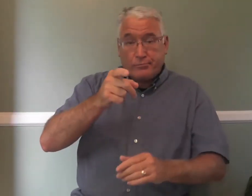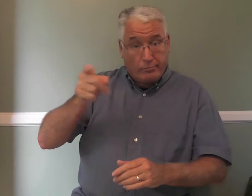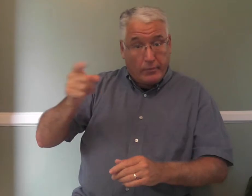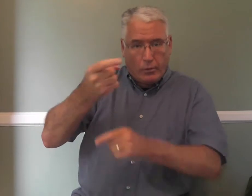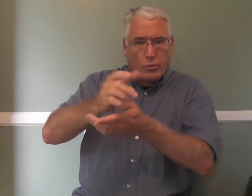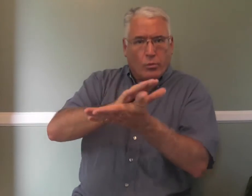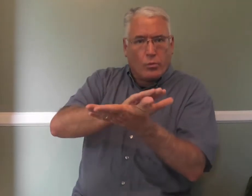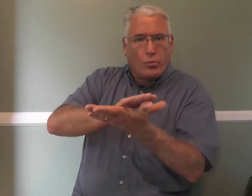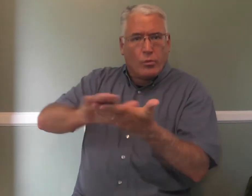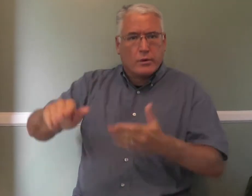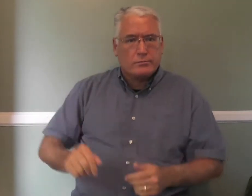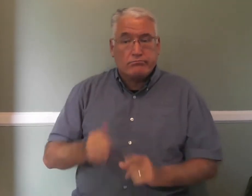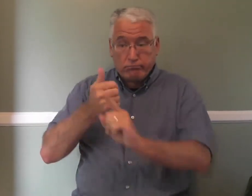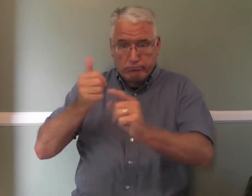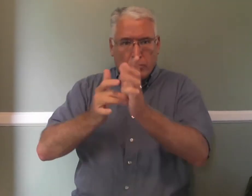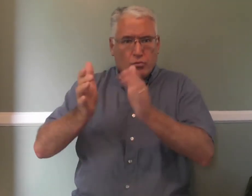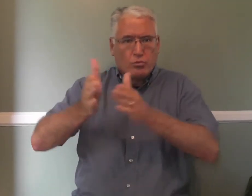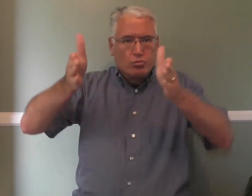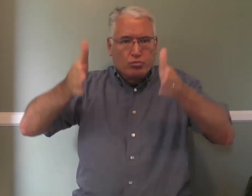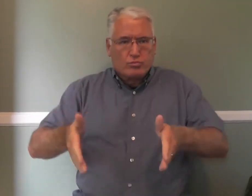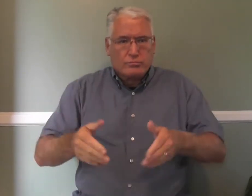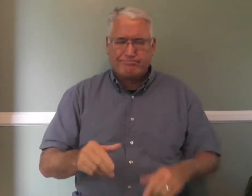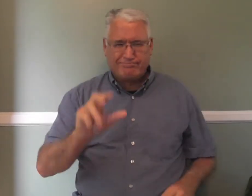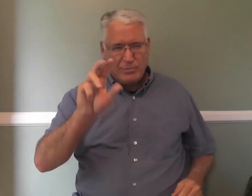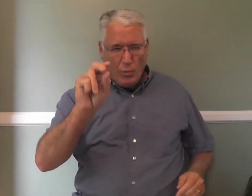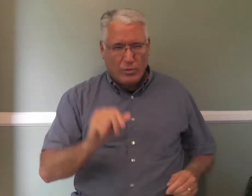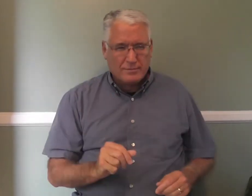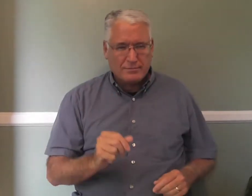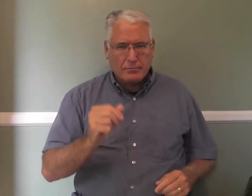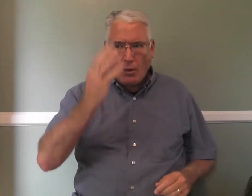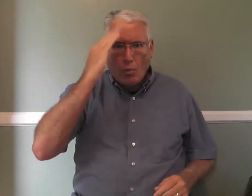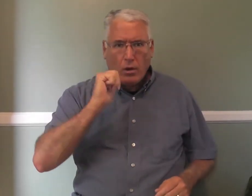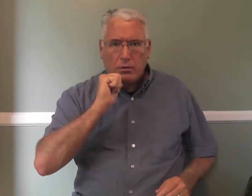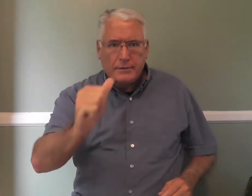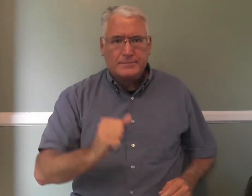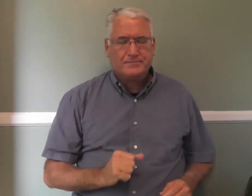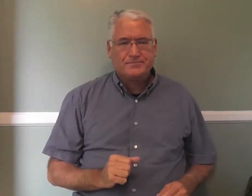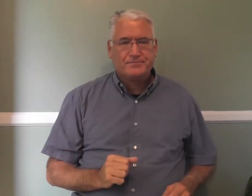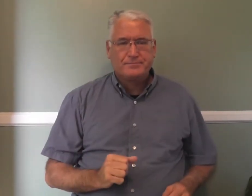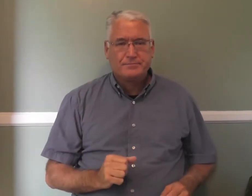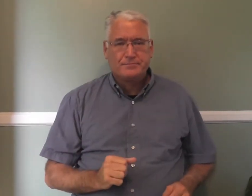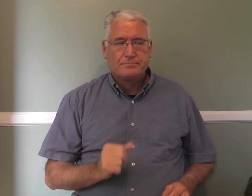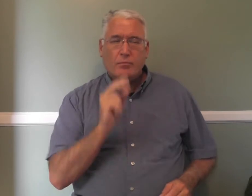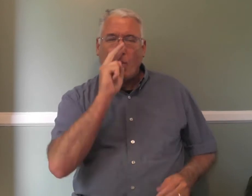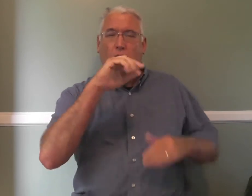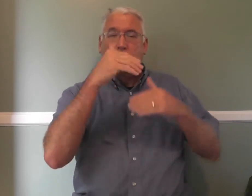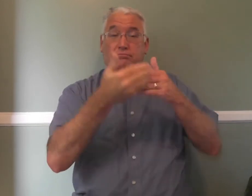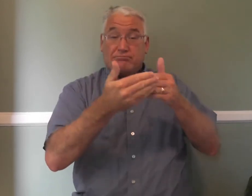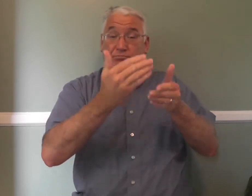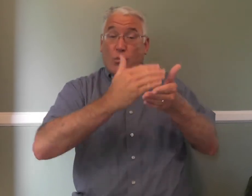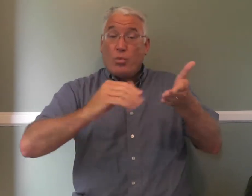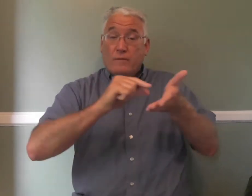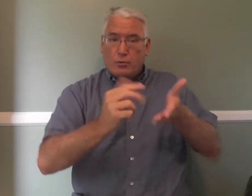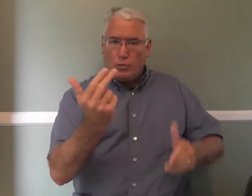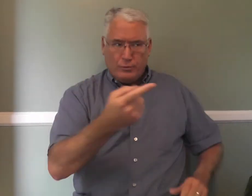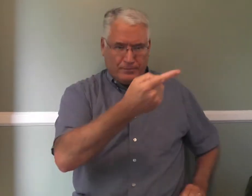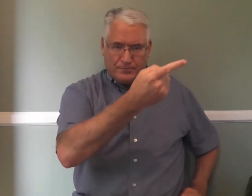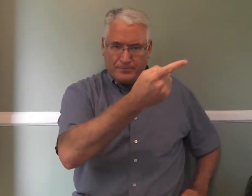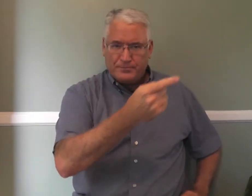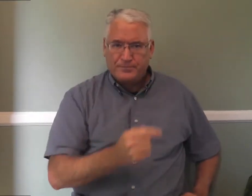does not mean that they are righteous, holy Christians. Why not? Let's look at the last part